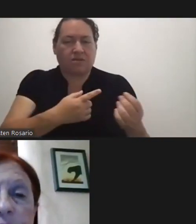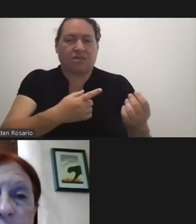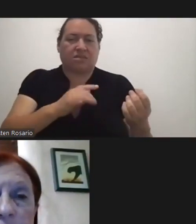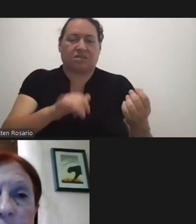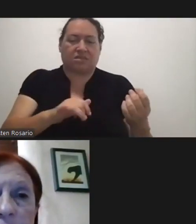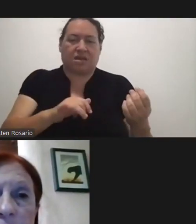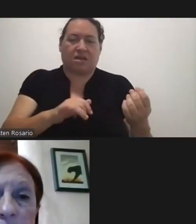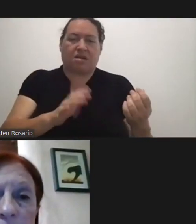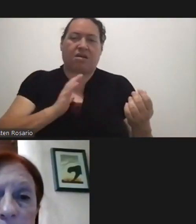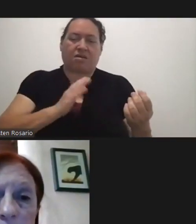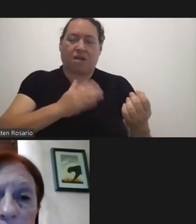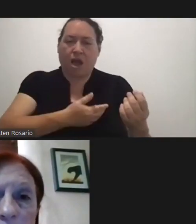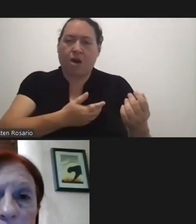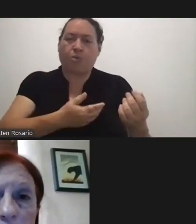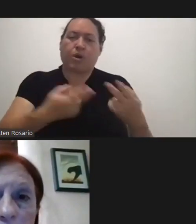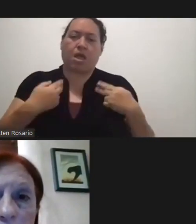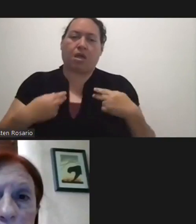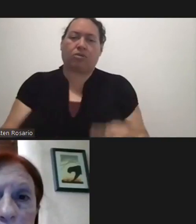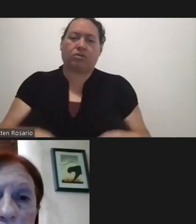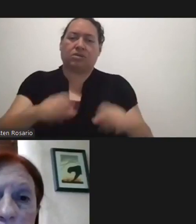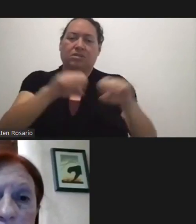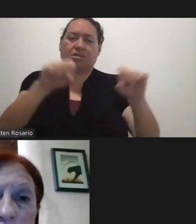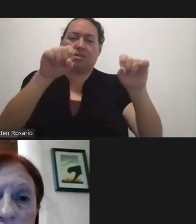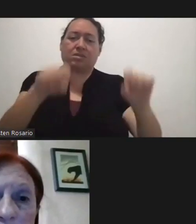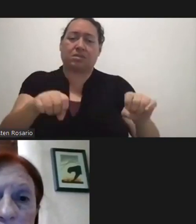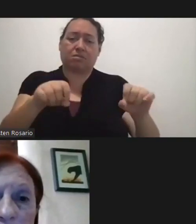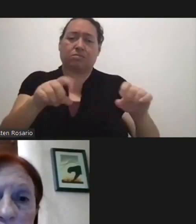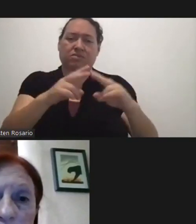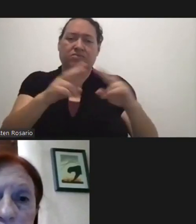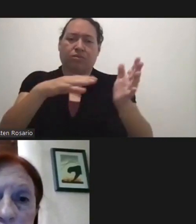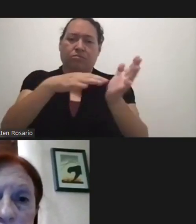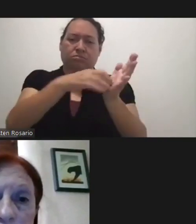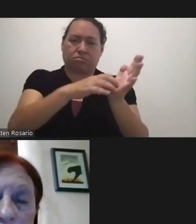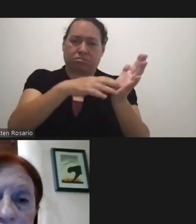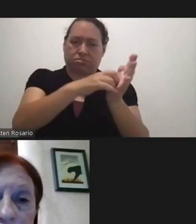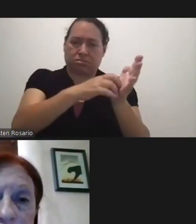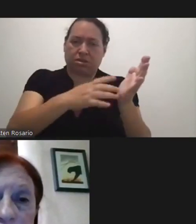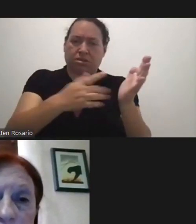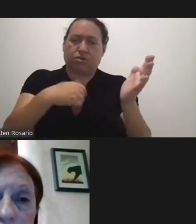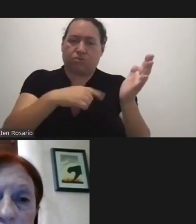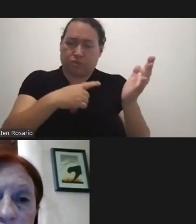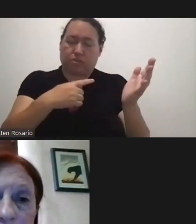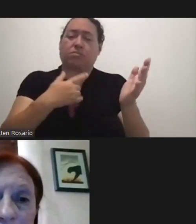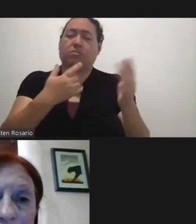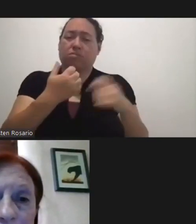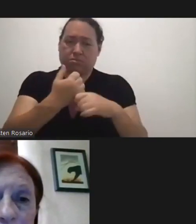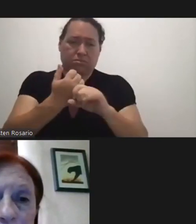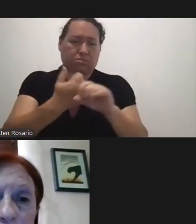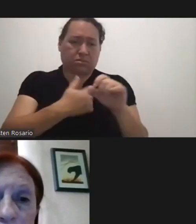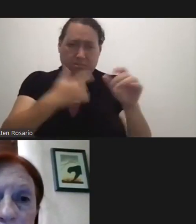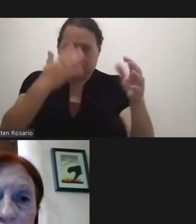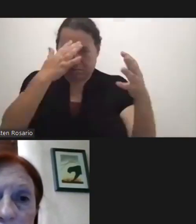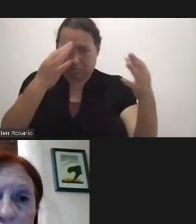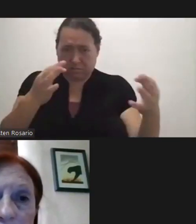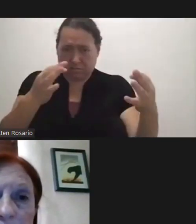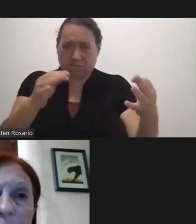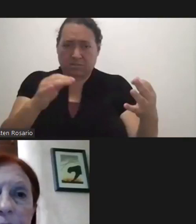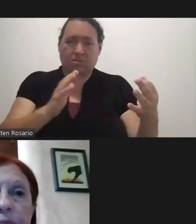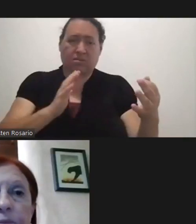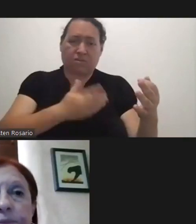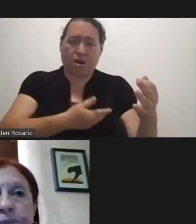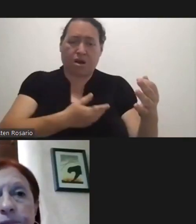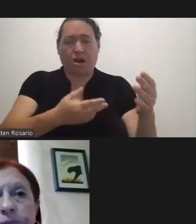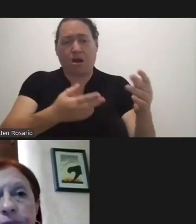And We Have Made The Requirement Or The Decision That If Our Hospitalization